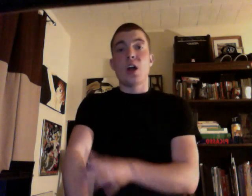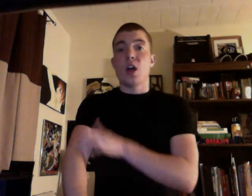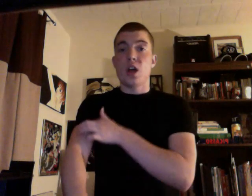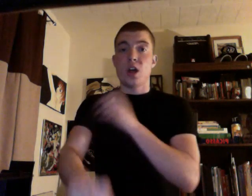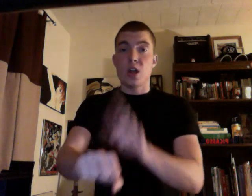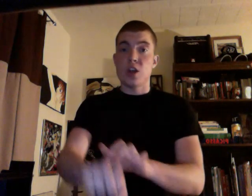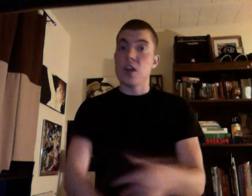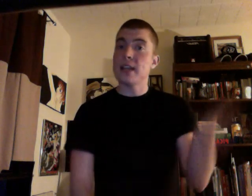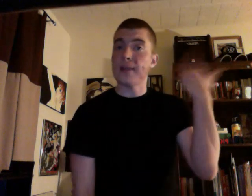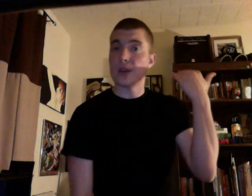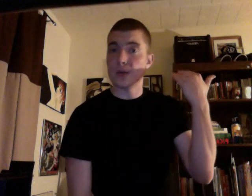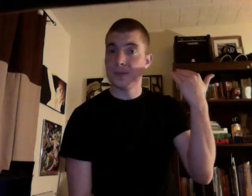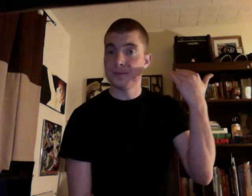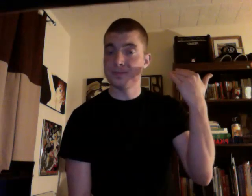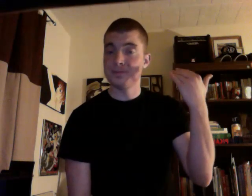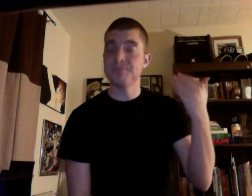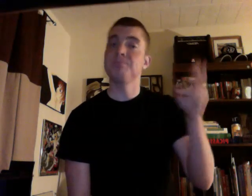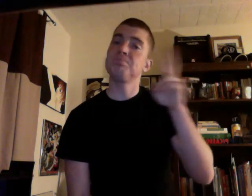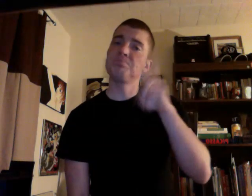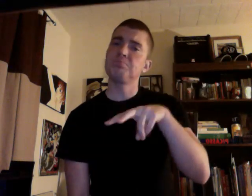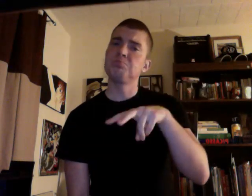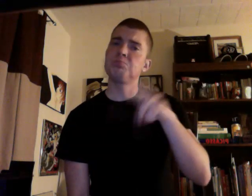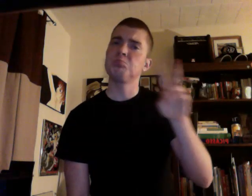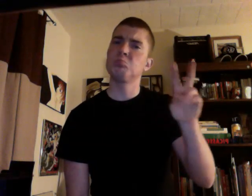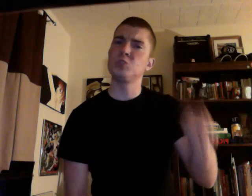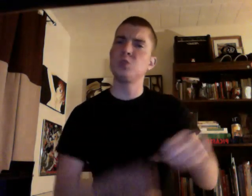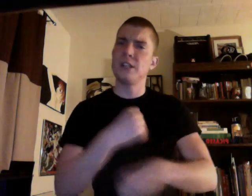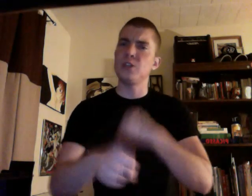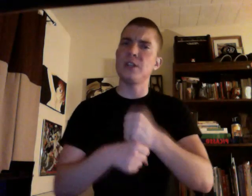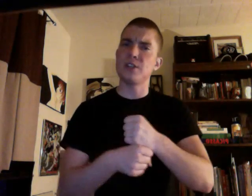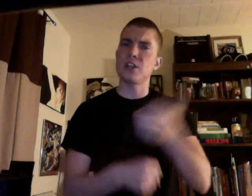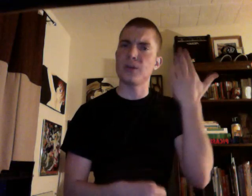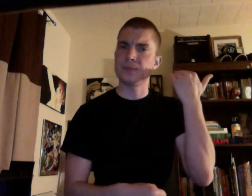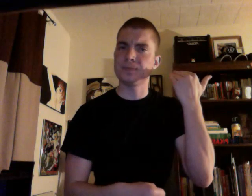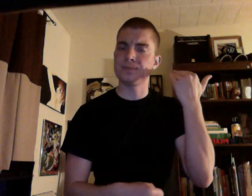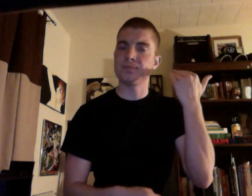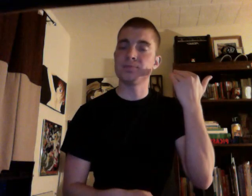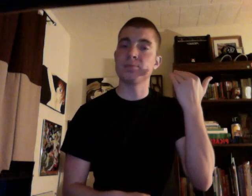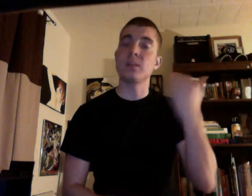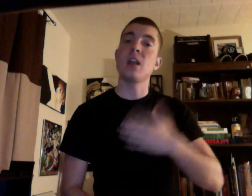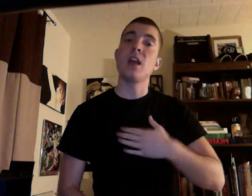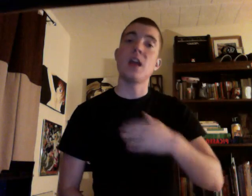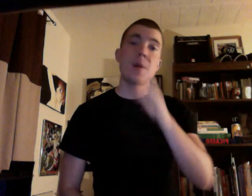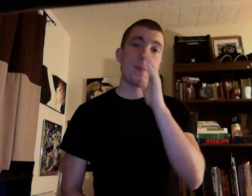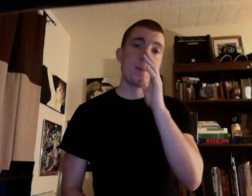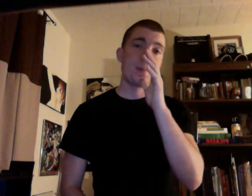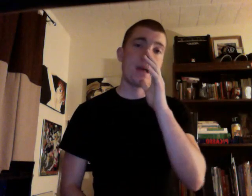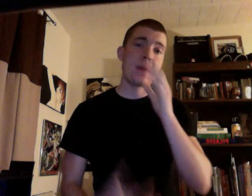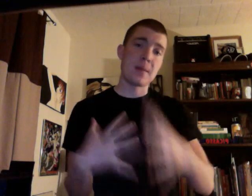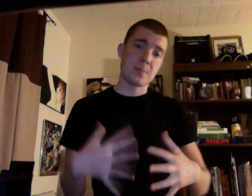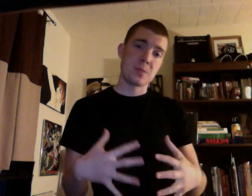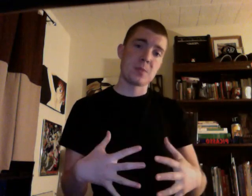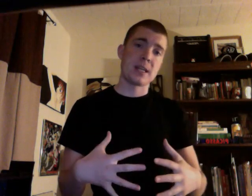A long time ago, 22 years ago, my mom was pregnant.